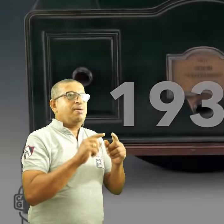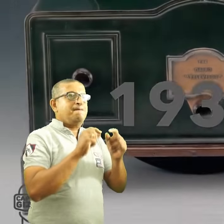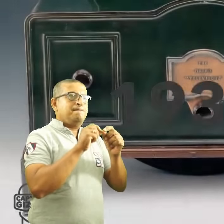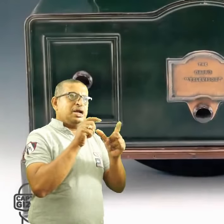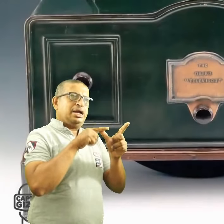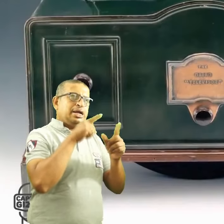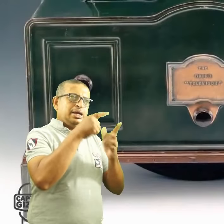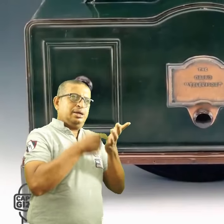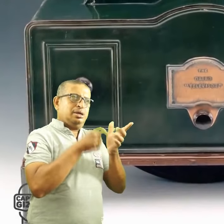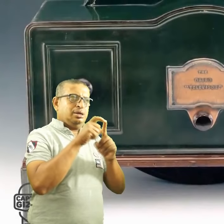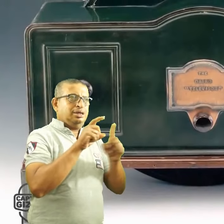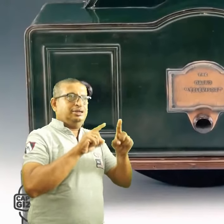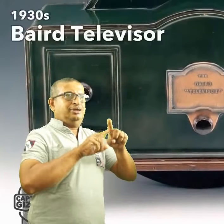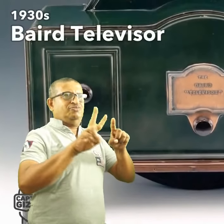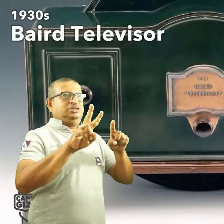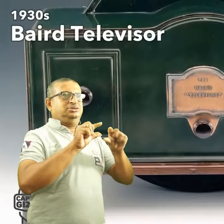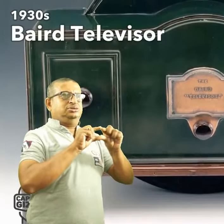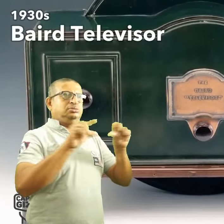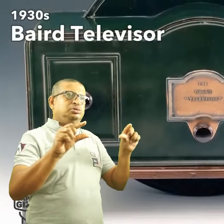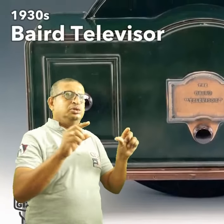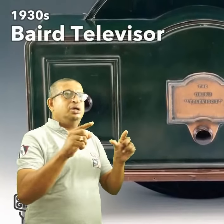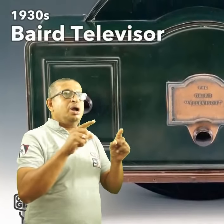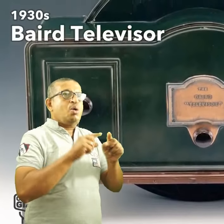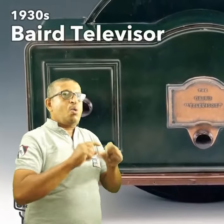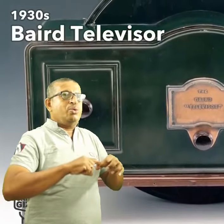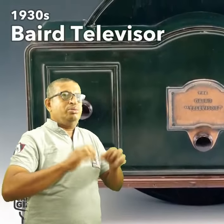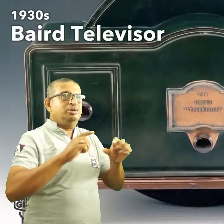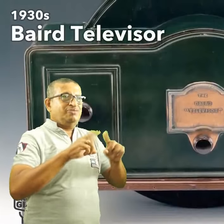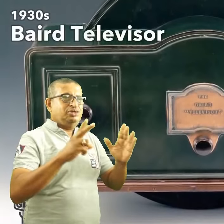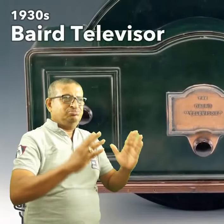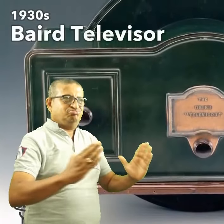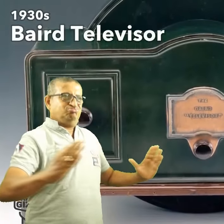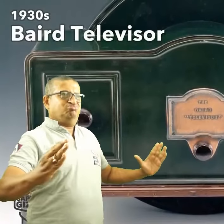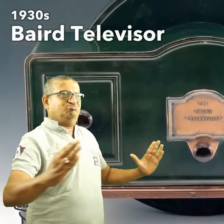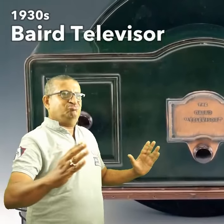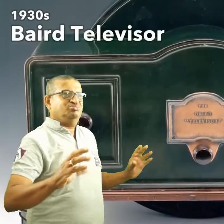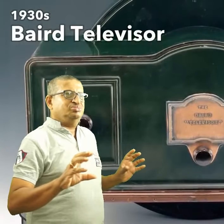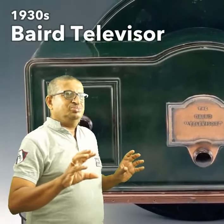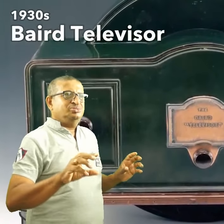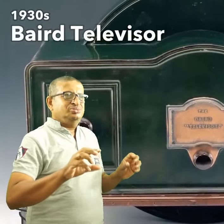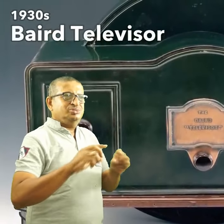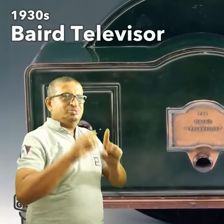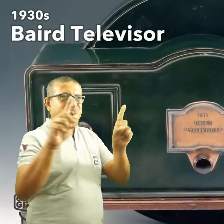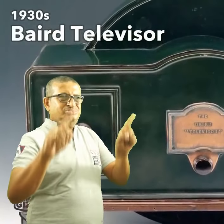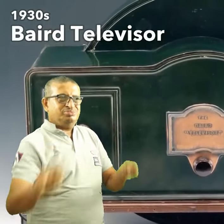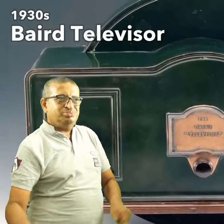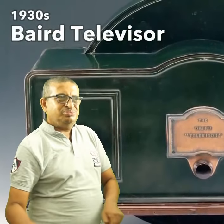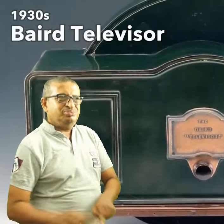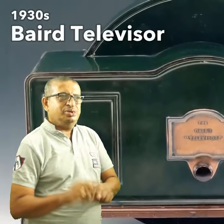In the 1930s we saw more refined televisions, with better designs and resolution.